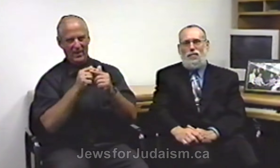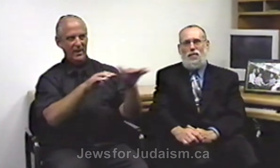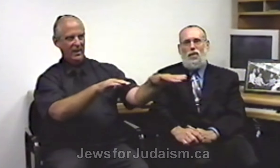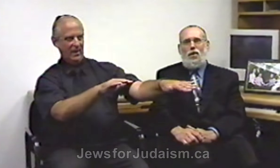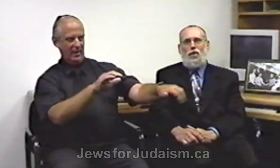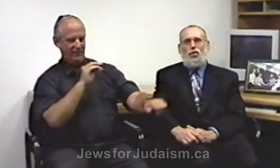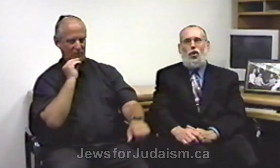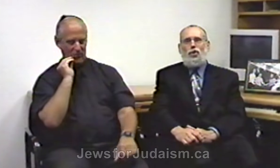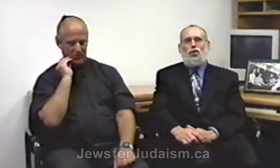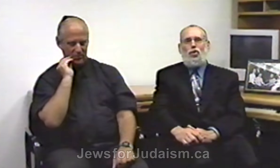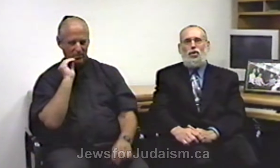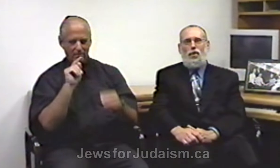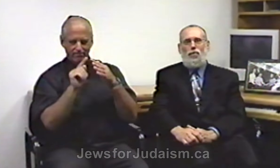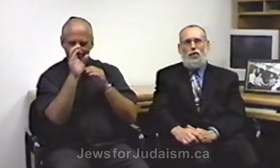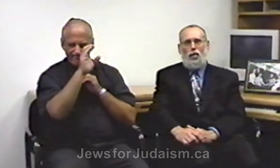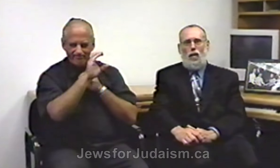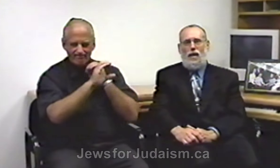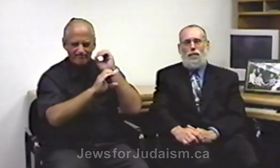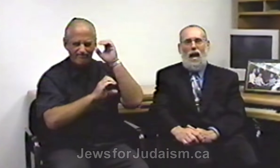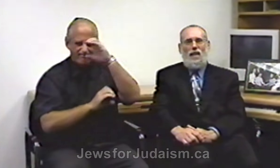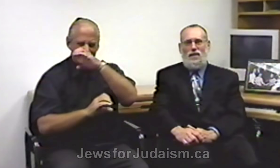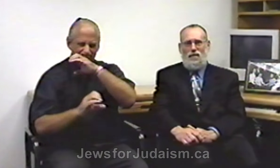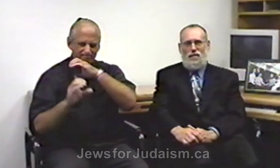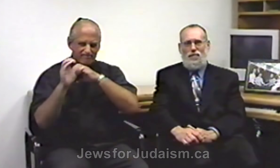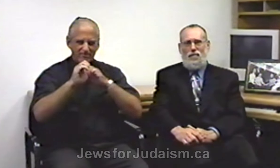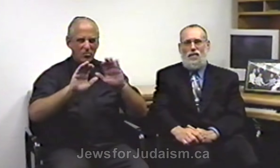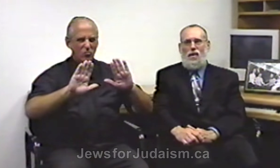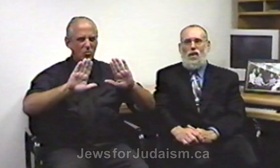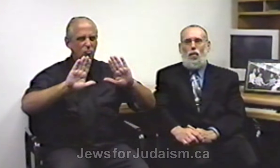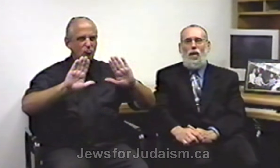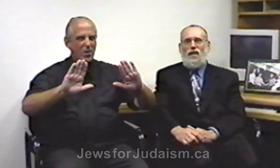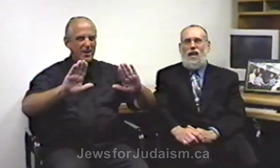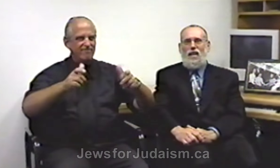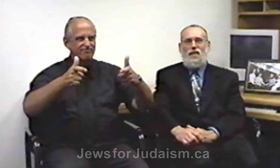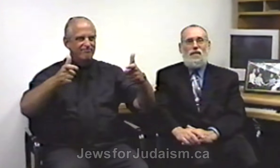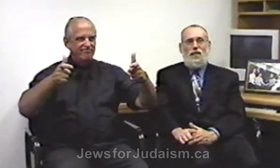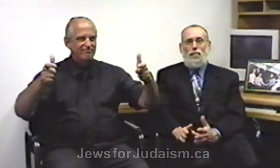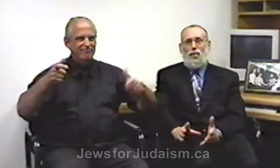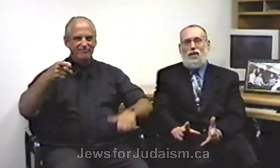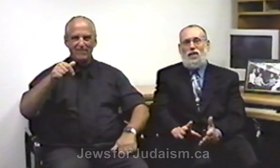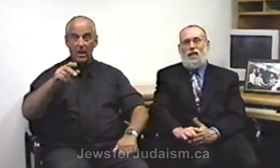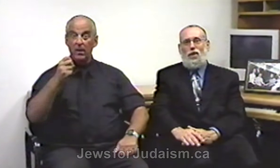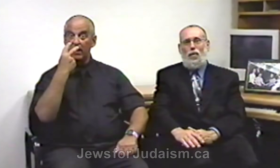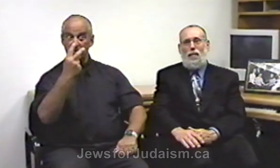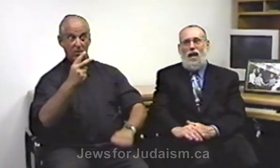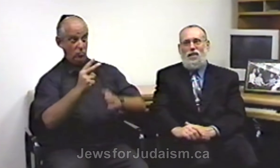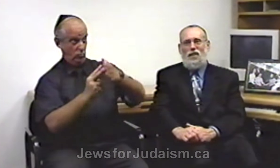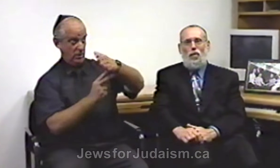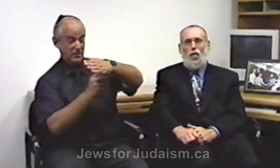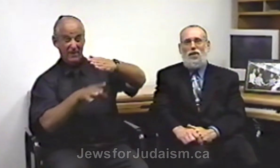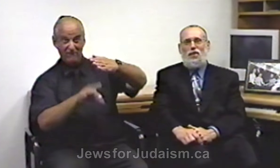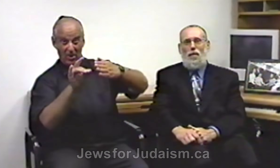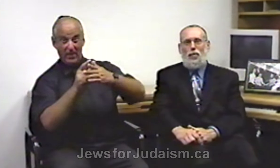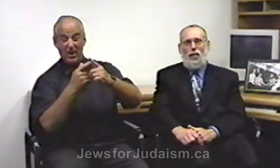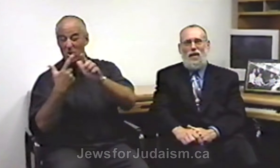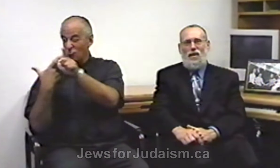started searching for the great palace one day he sees a bridge leading to a palace and he runs up to it